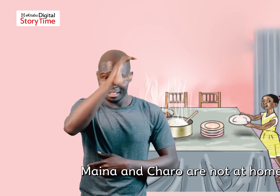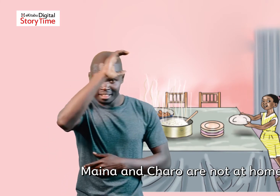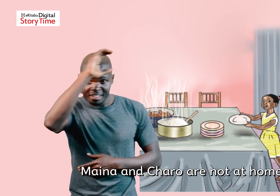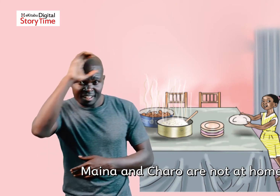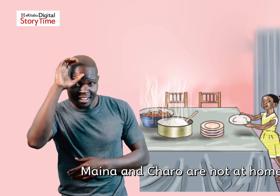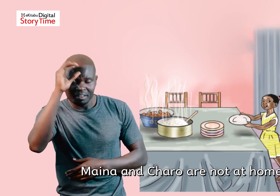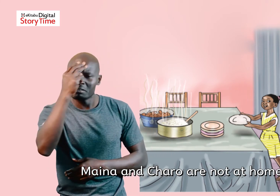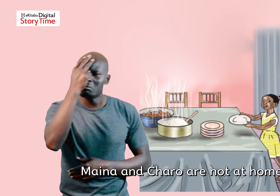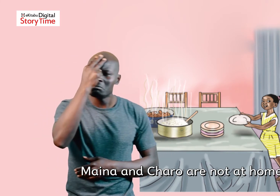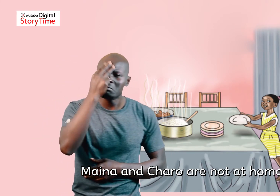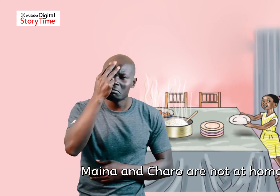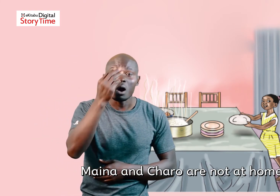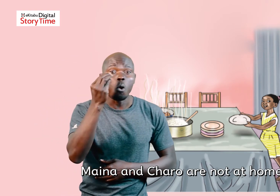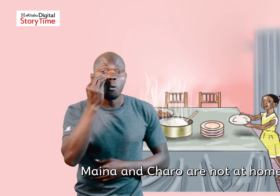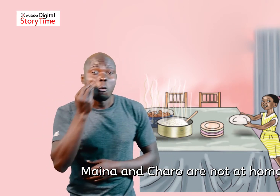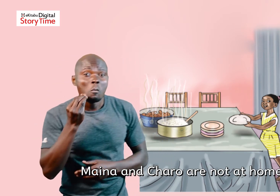Maina and Charo are not at home too